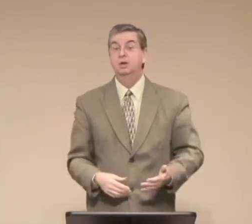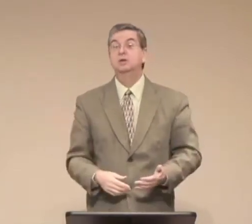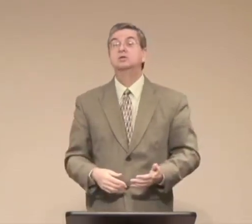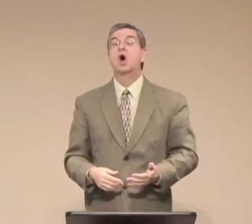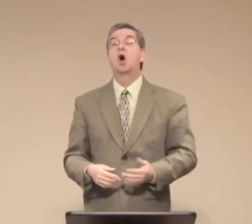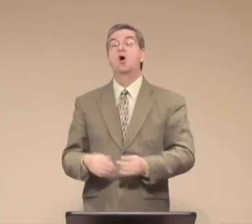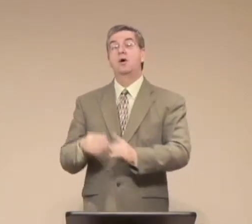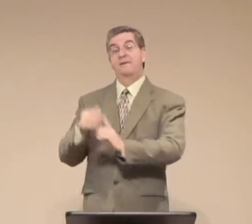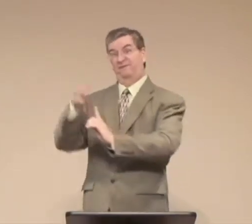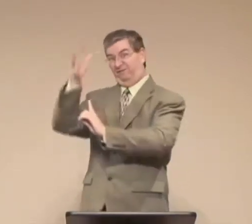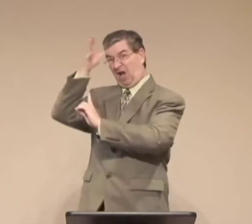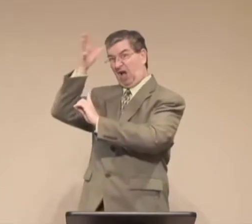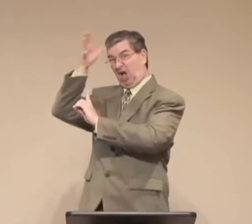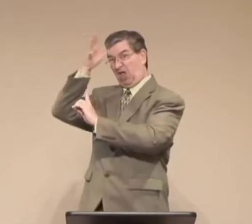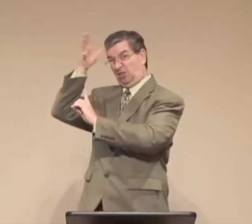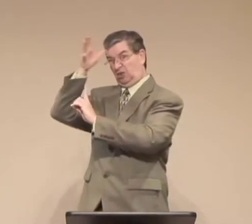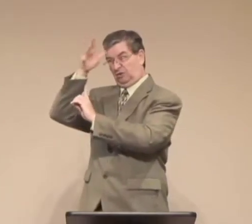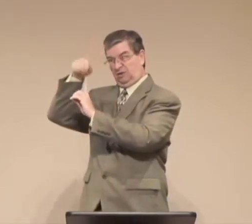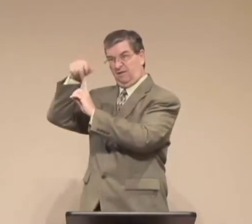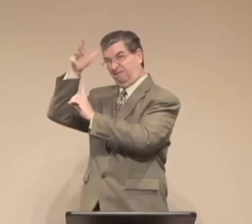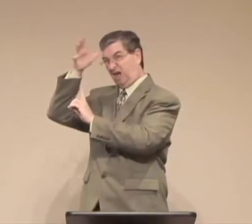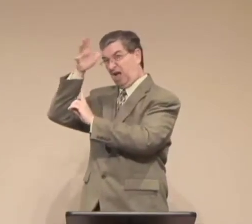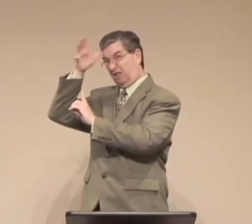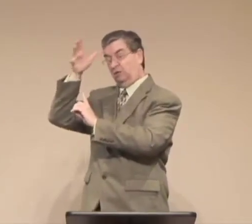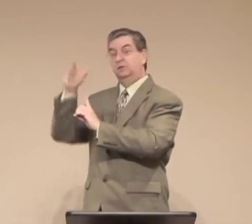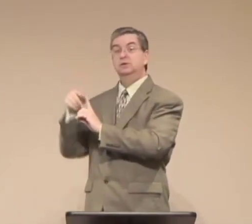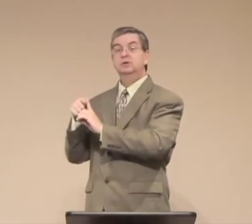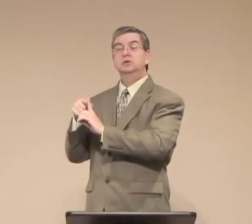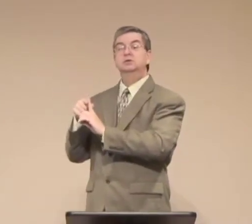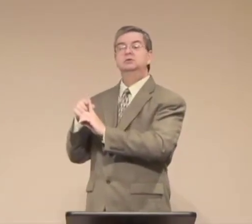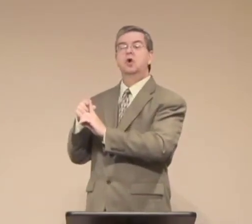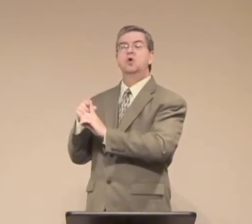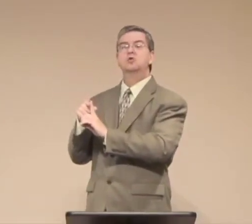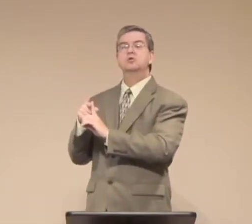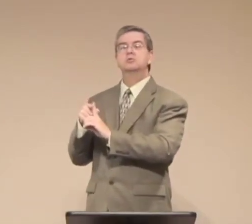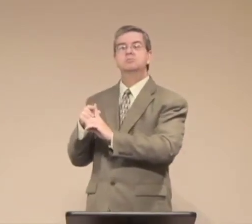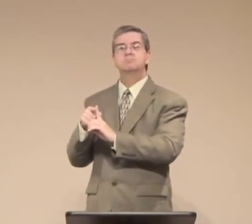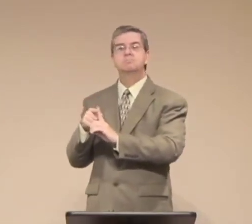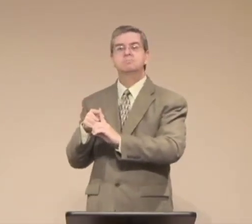Go. This dog is doing something. But I don't know technically what.